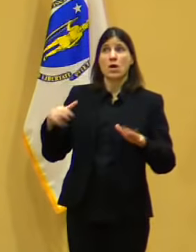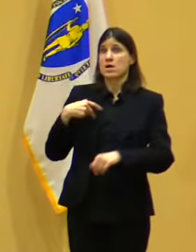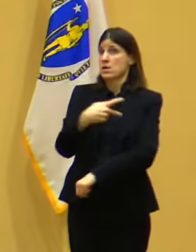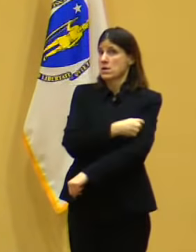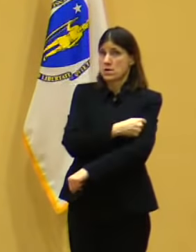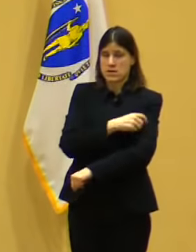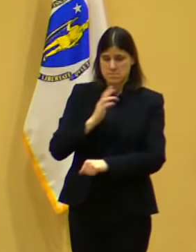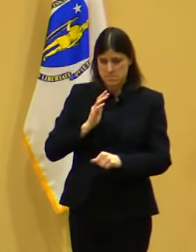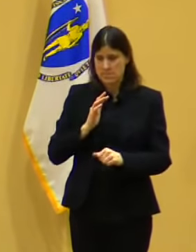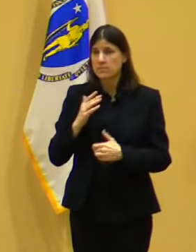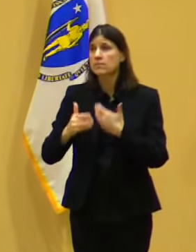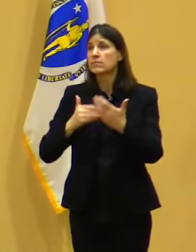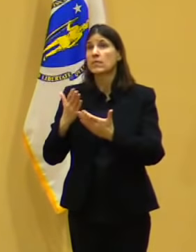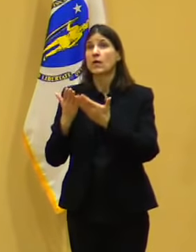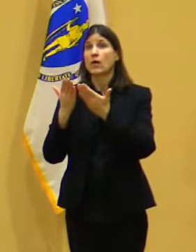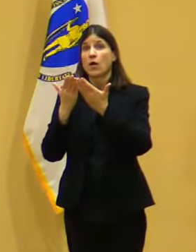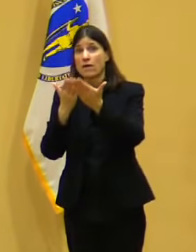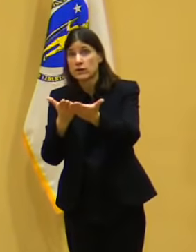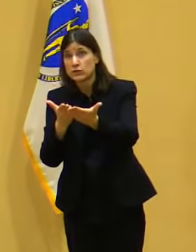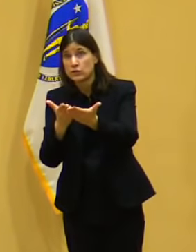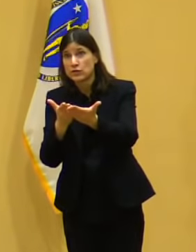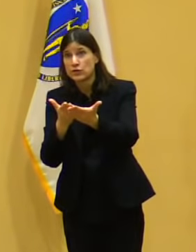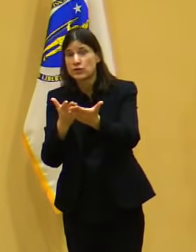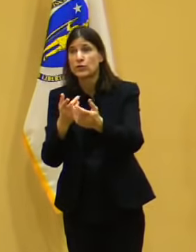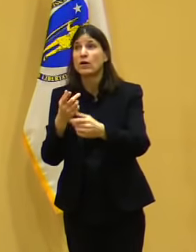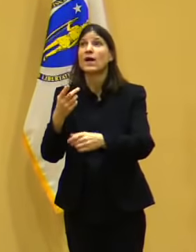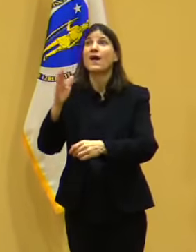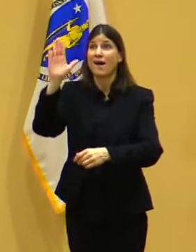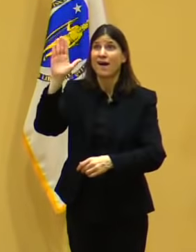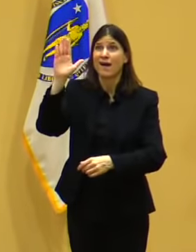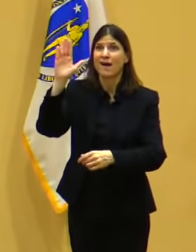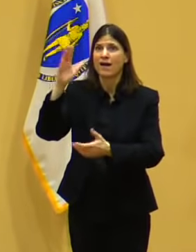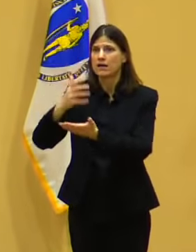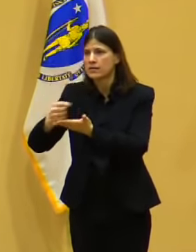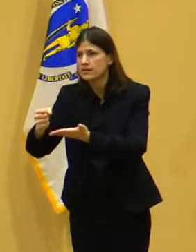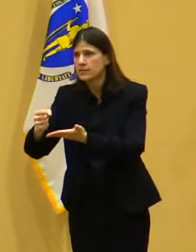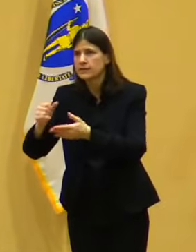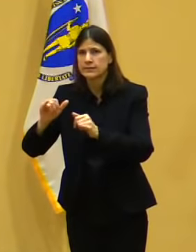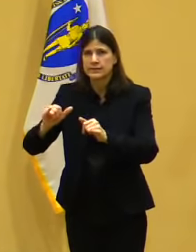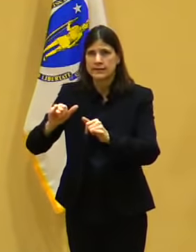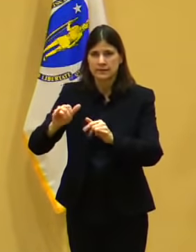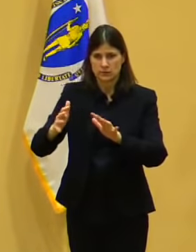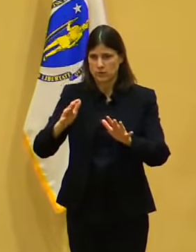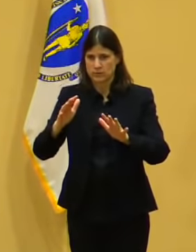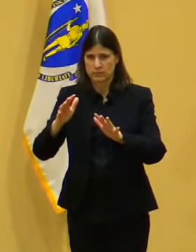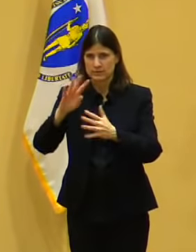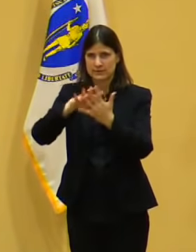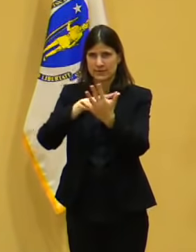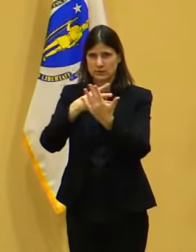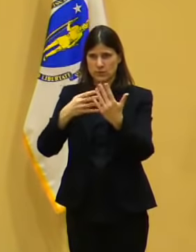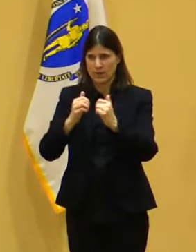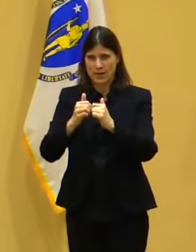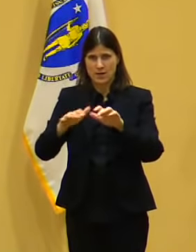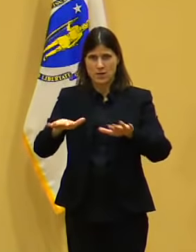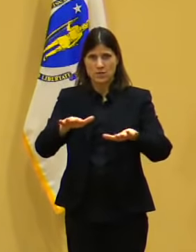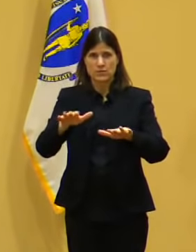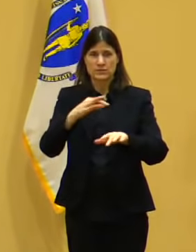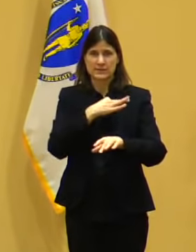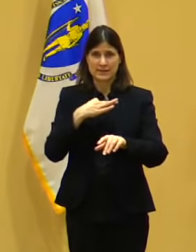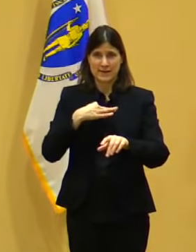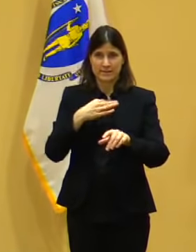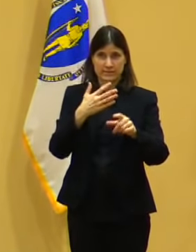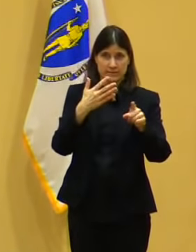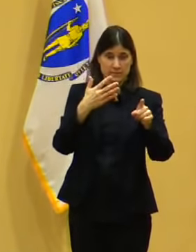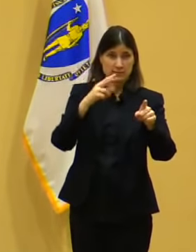they saw their coworkers or fellow residents get vaccinated that now they want to get vaccinated. And